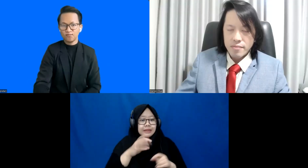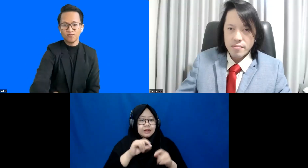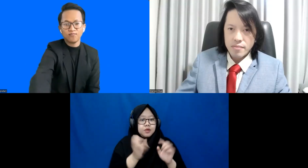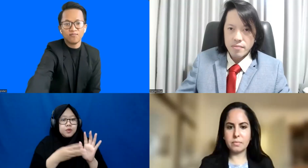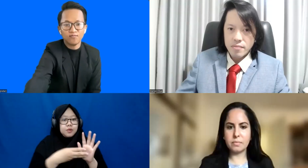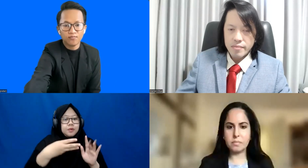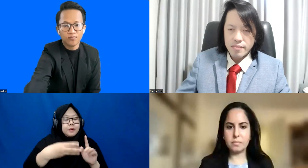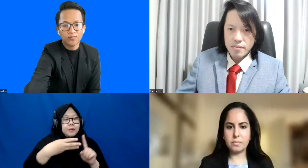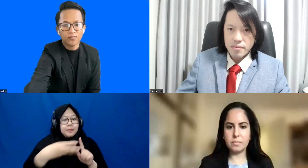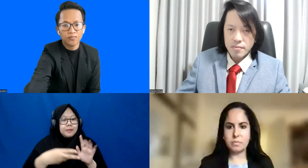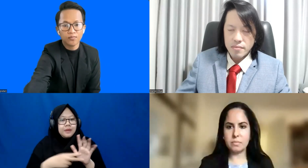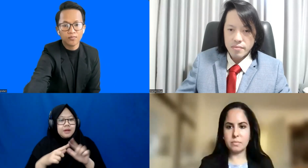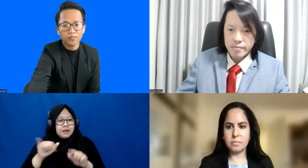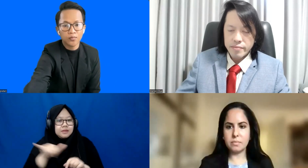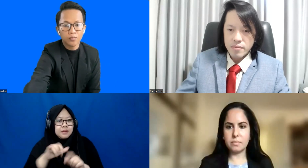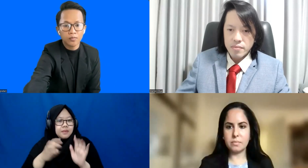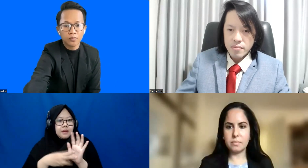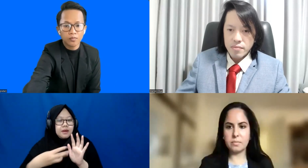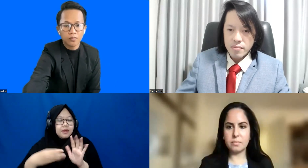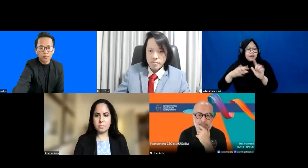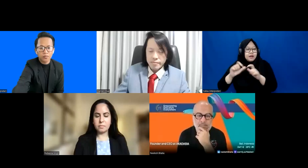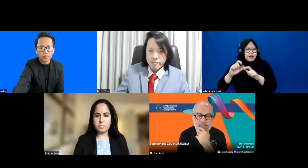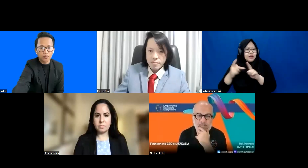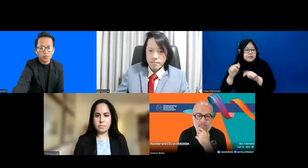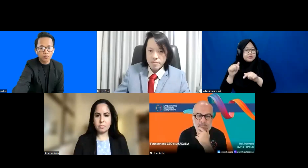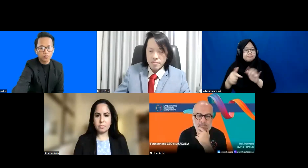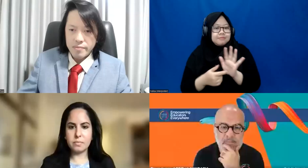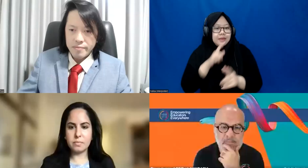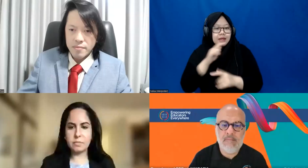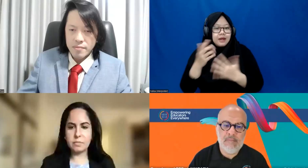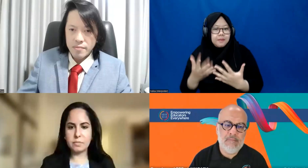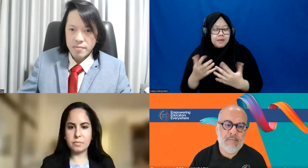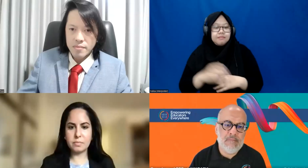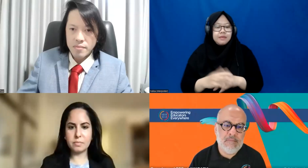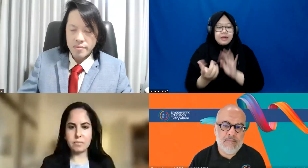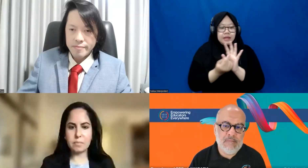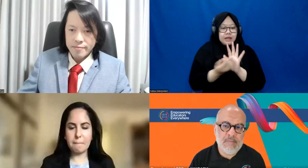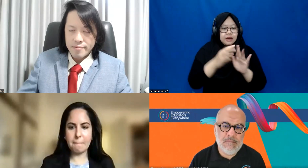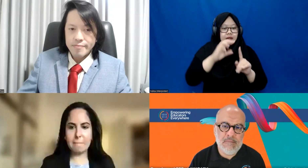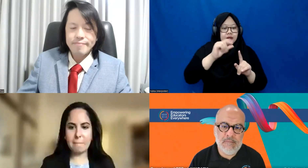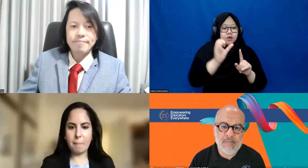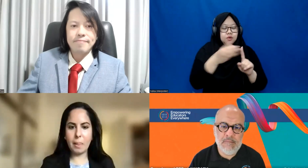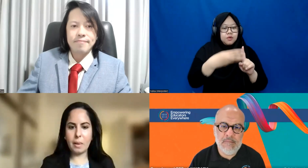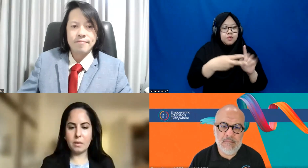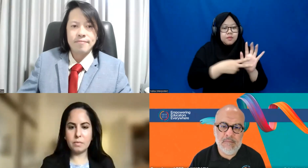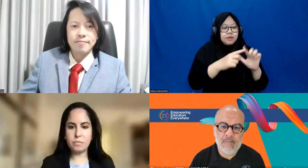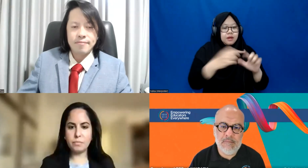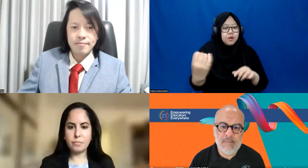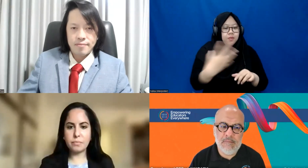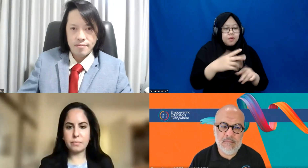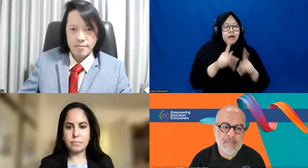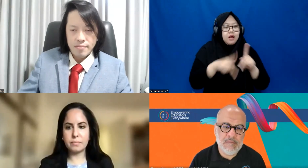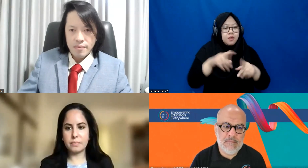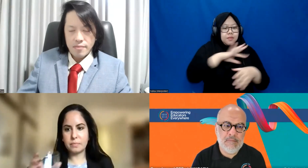Nilesh, the question is, Rubina, you mentioned for instance in the report that the participation